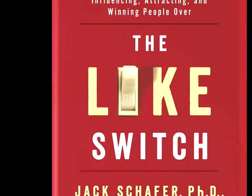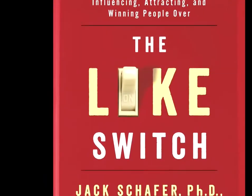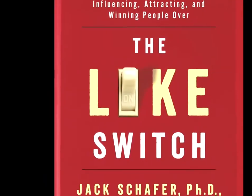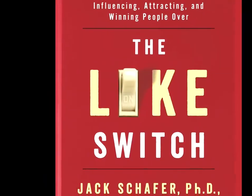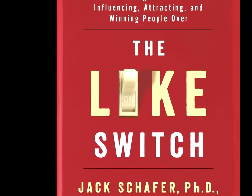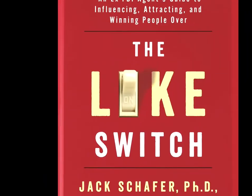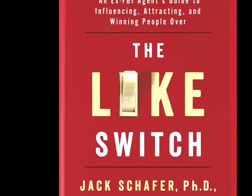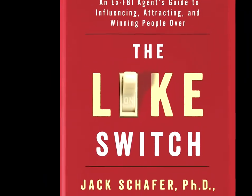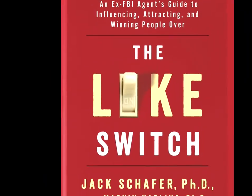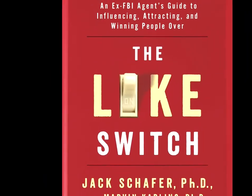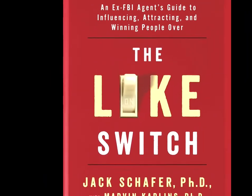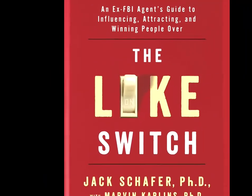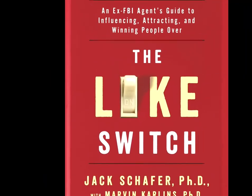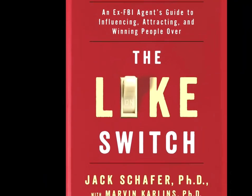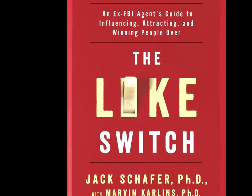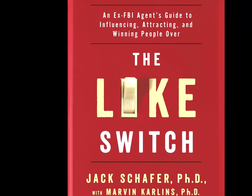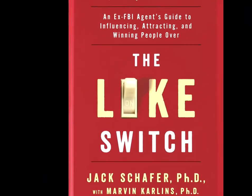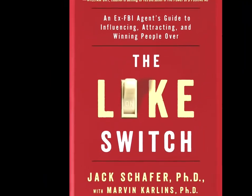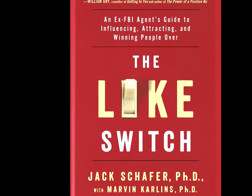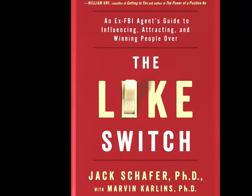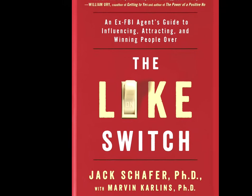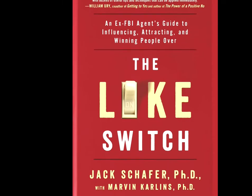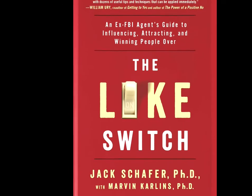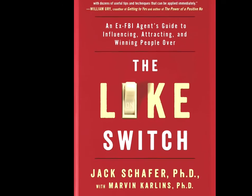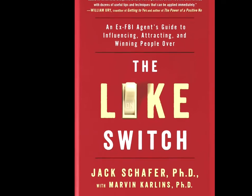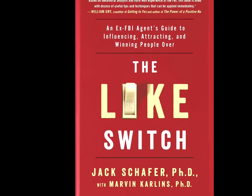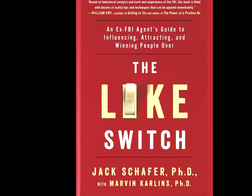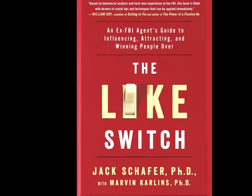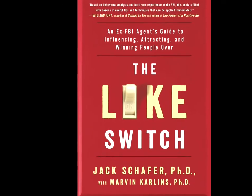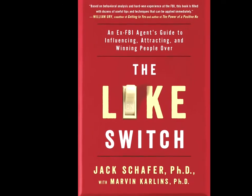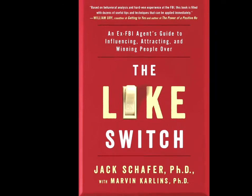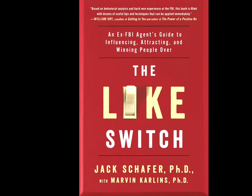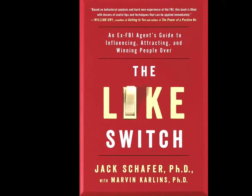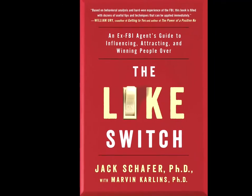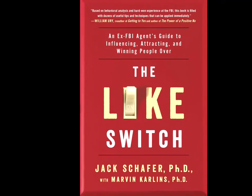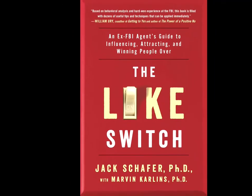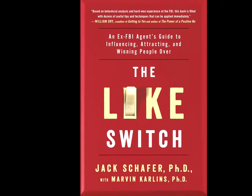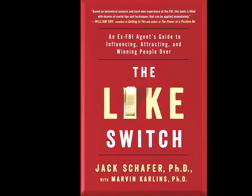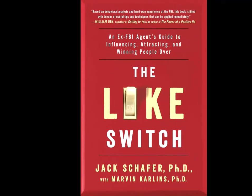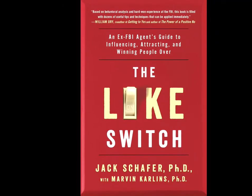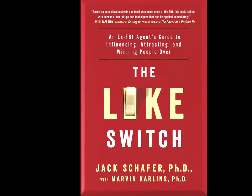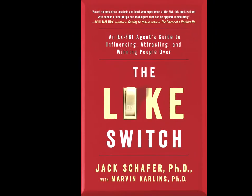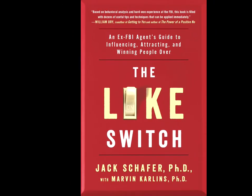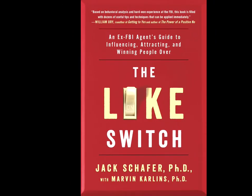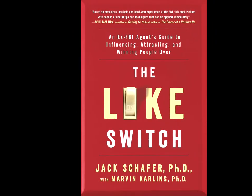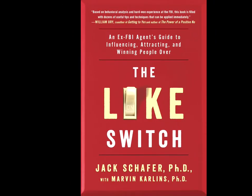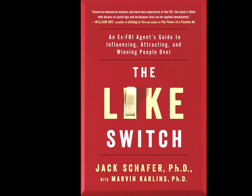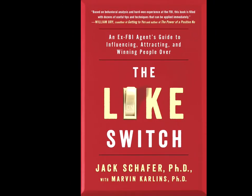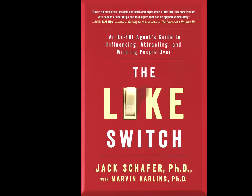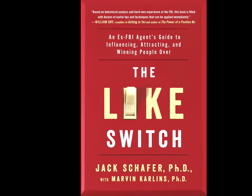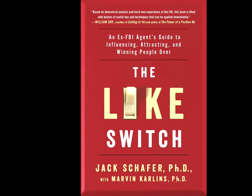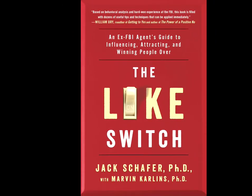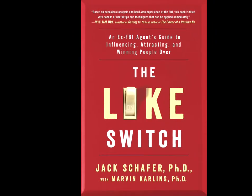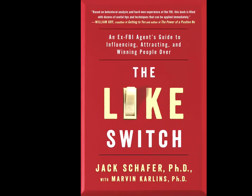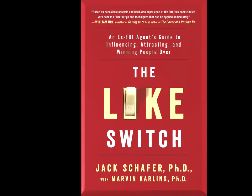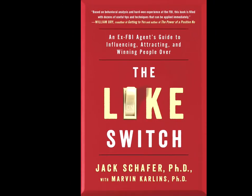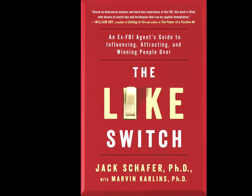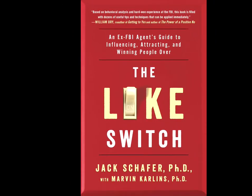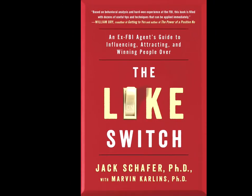used to turn this man into my husband. And here's the book. You can see it on your screen, An Ex-FBI Agent's Guide to Influencing,